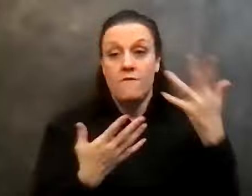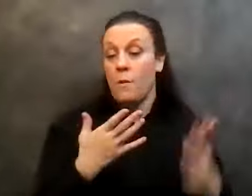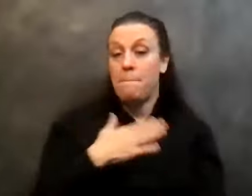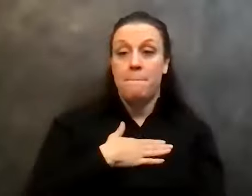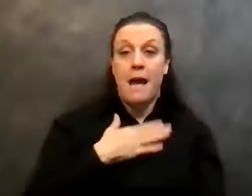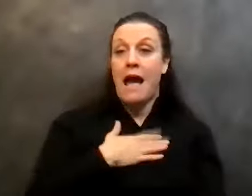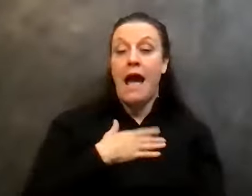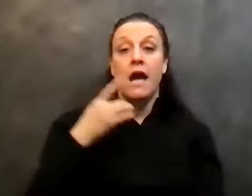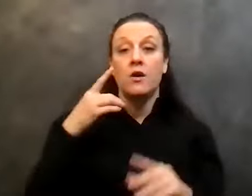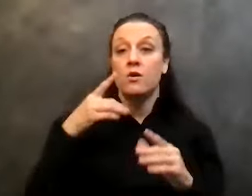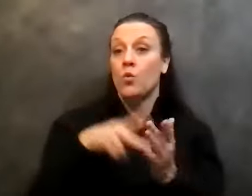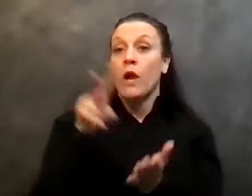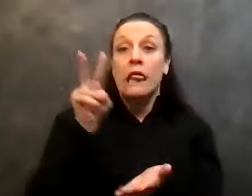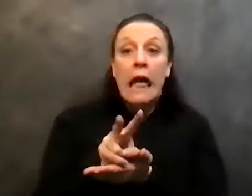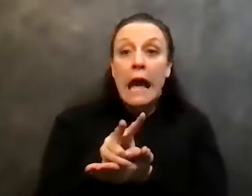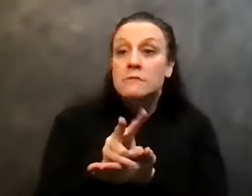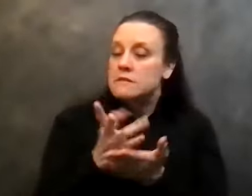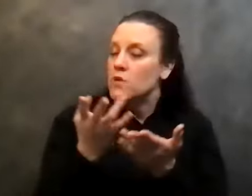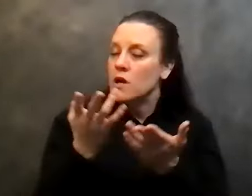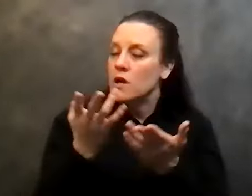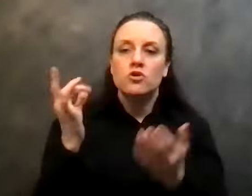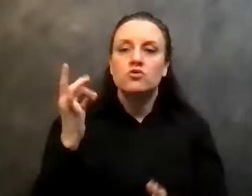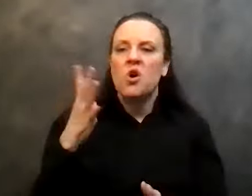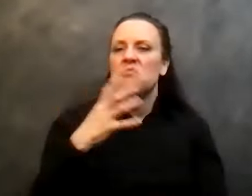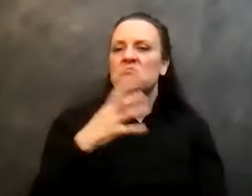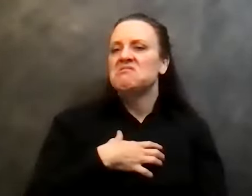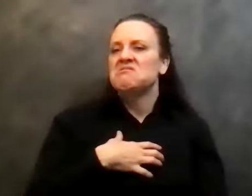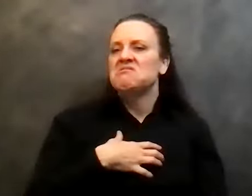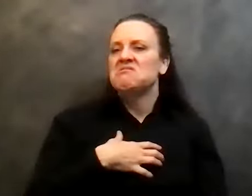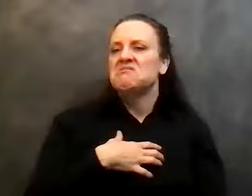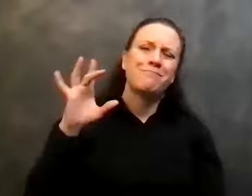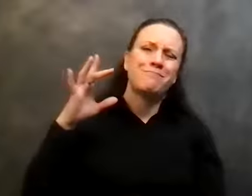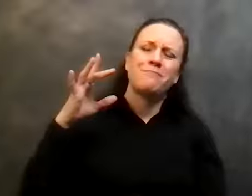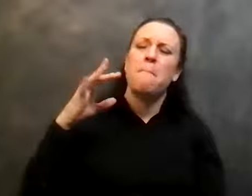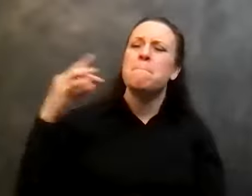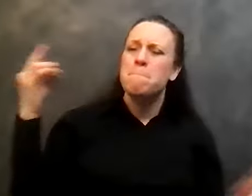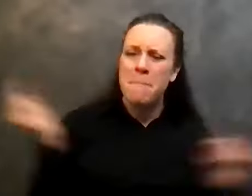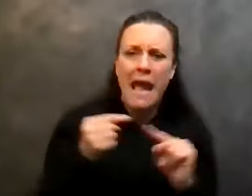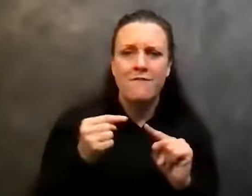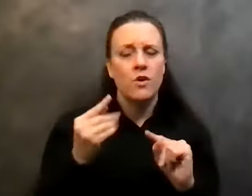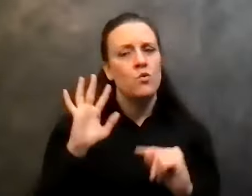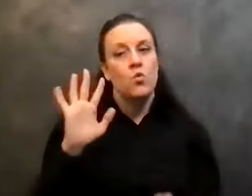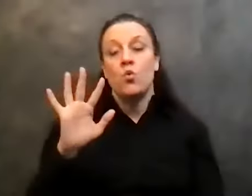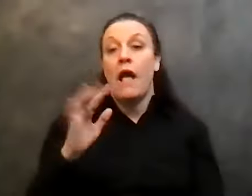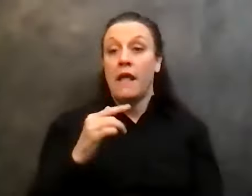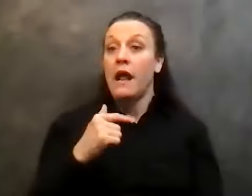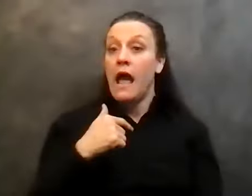relapse was just so disgustingly, pathetically painful, that, that I had just enough